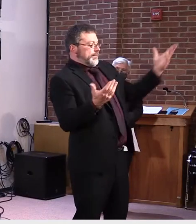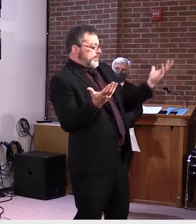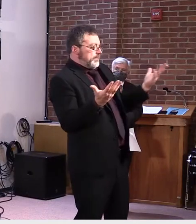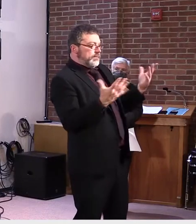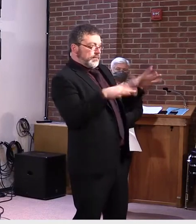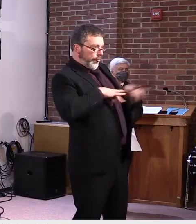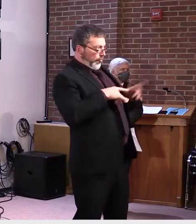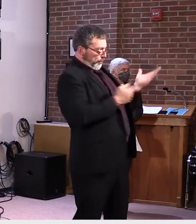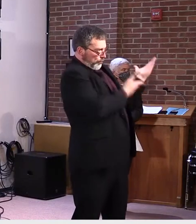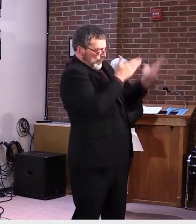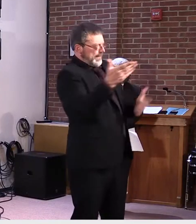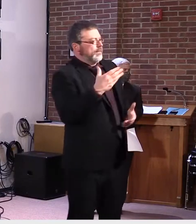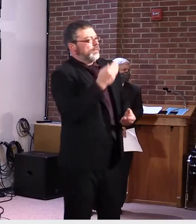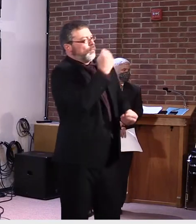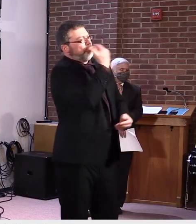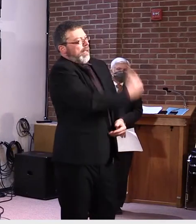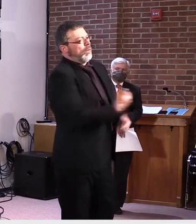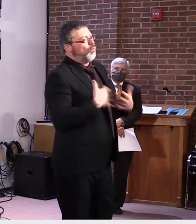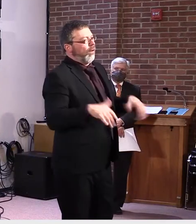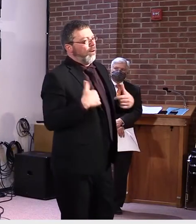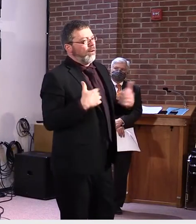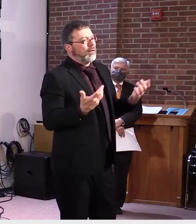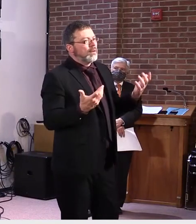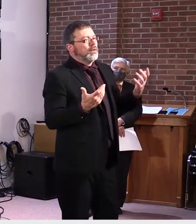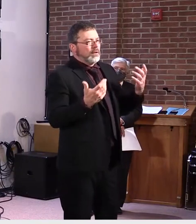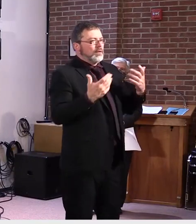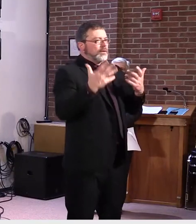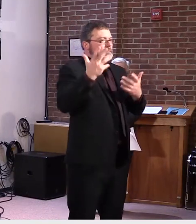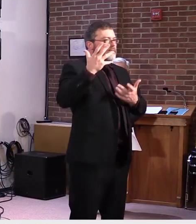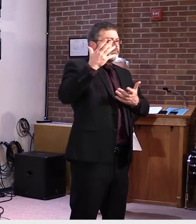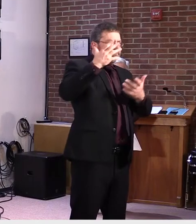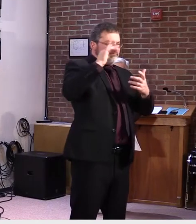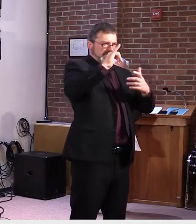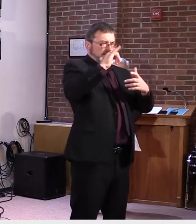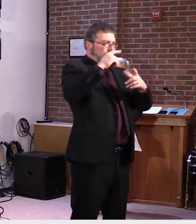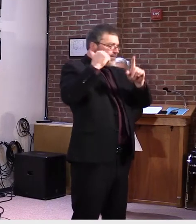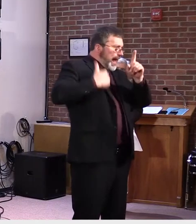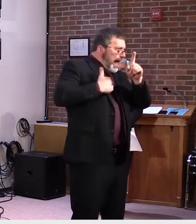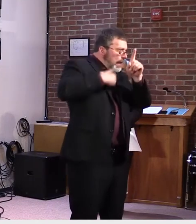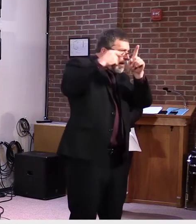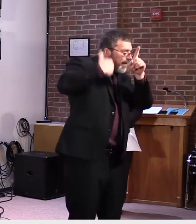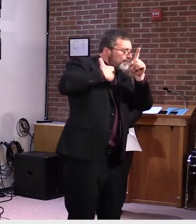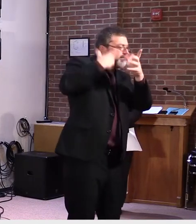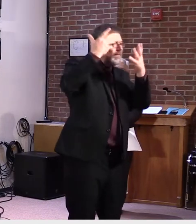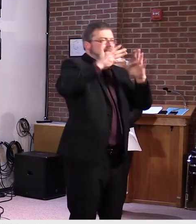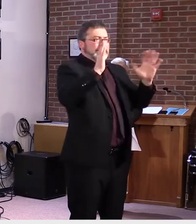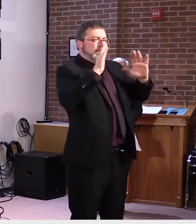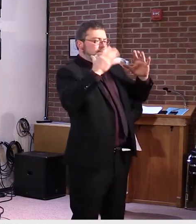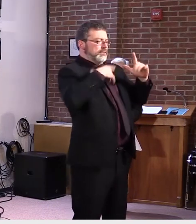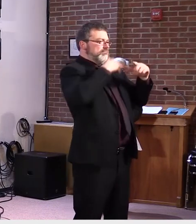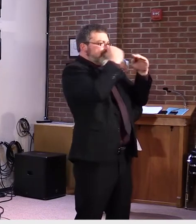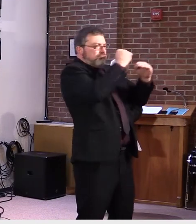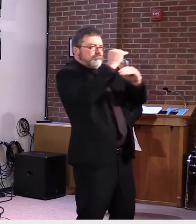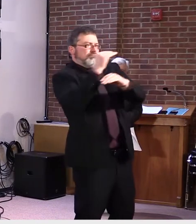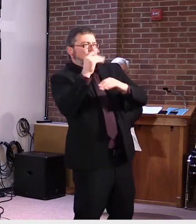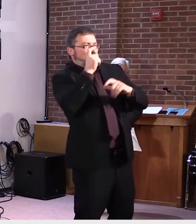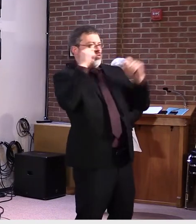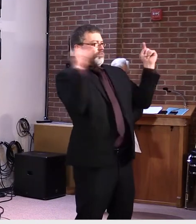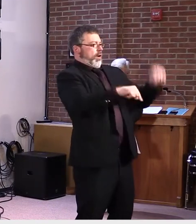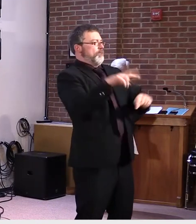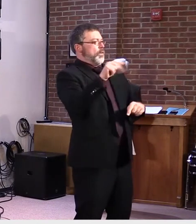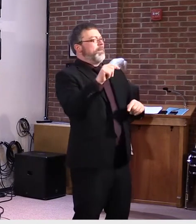out-of-state travel in some of the communities that are in the red and are seeing high cases of growth.